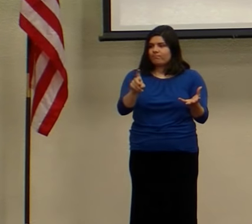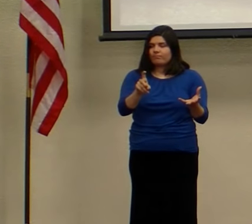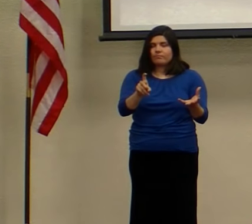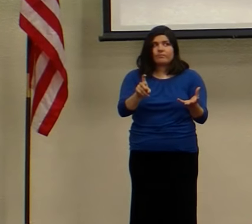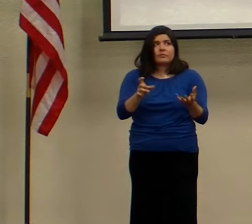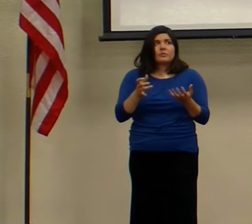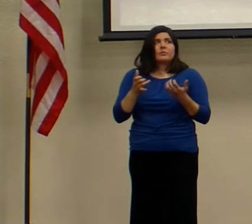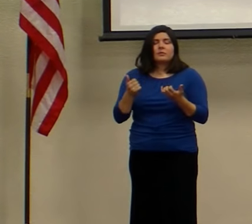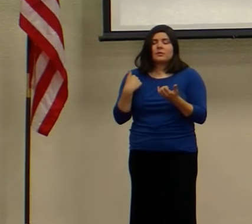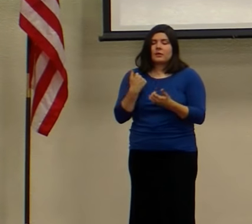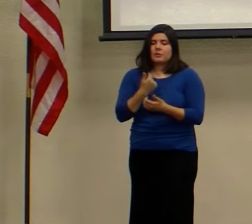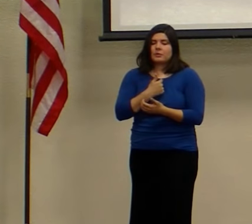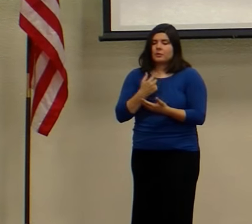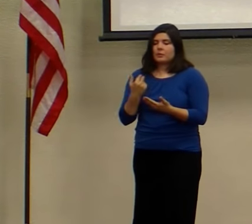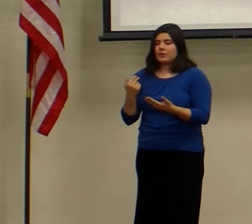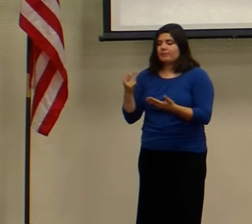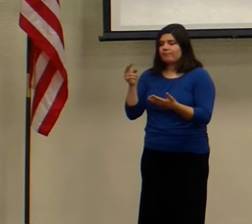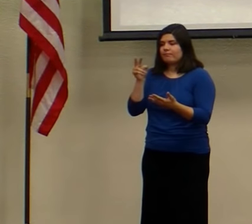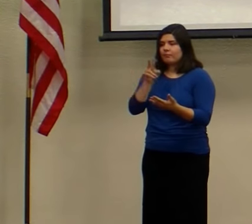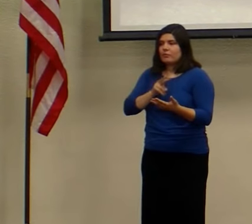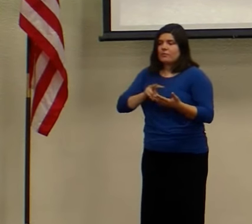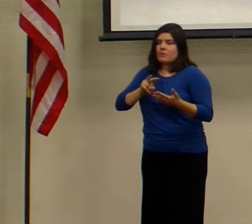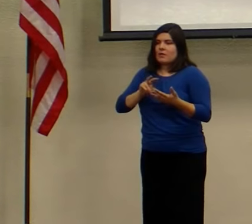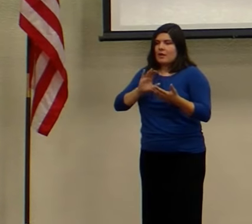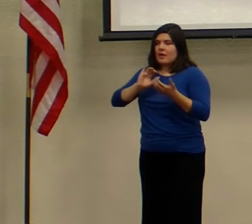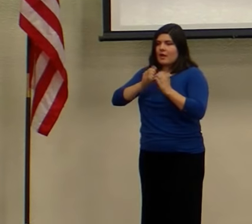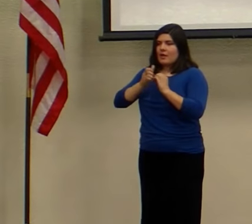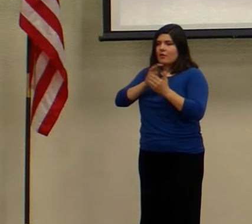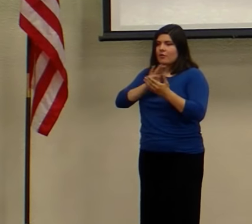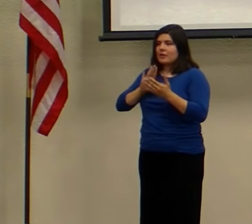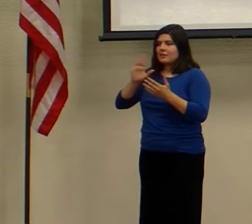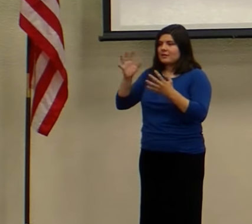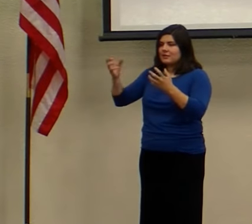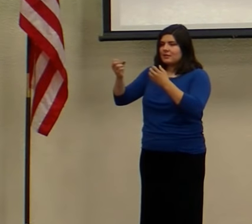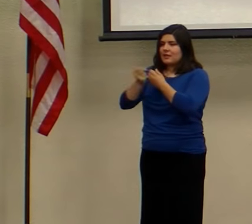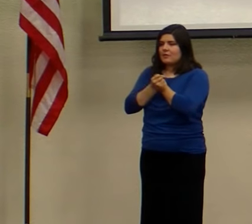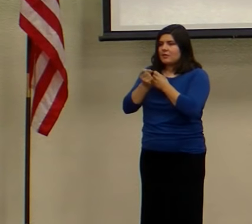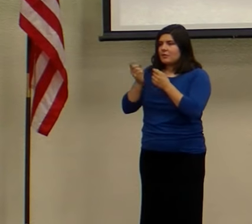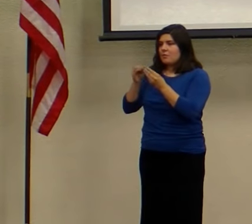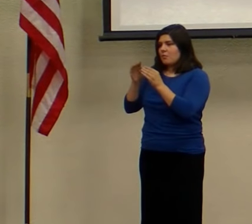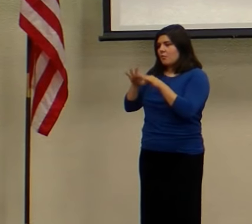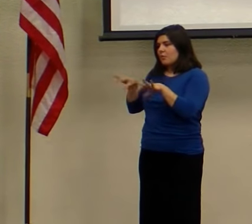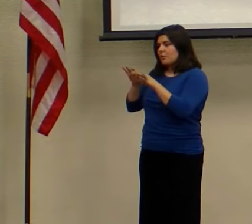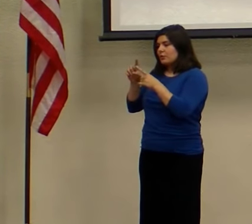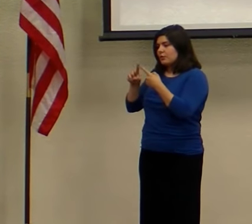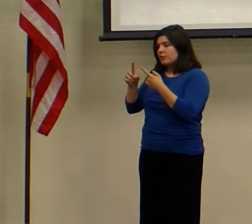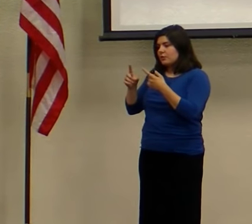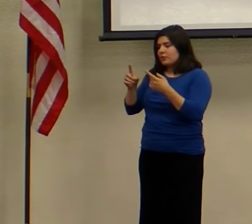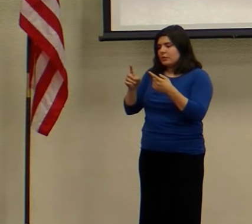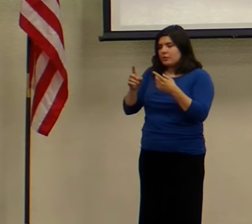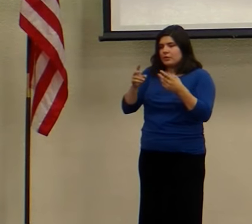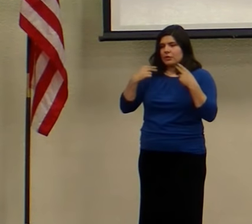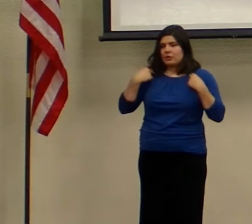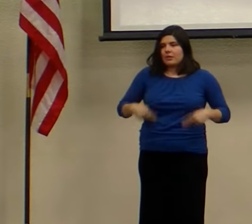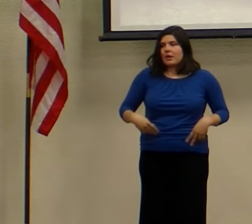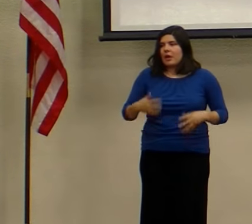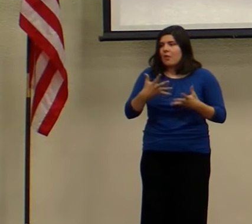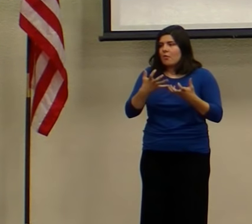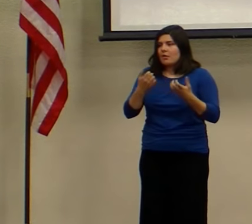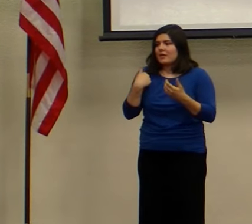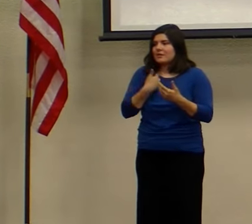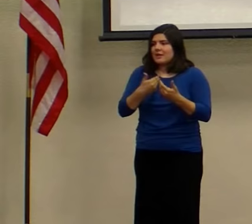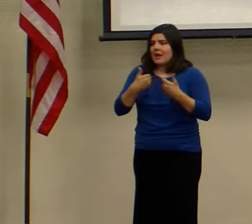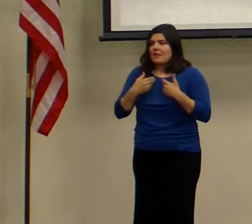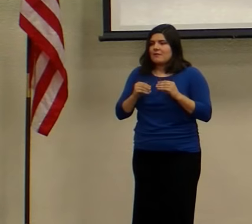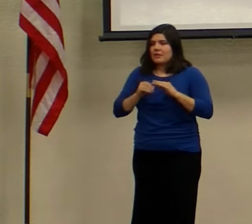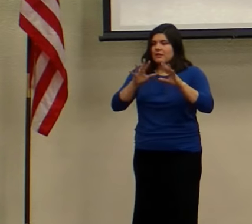Now as we look at how Christ's love is louder towards humanity, I want us to, I want to make a clarification that when I'm talking